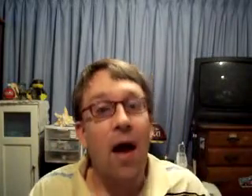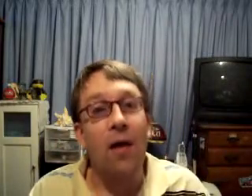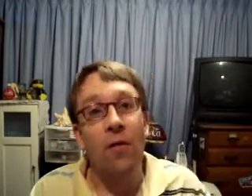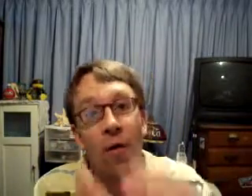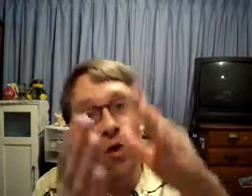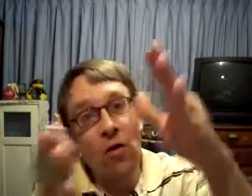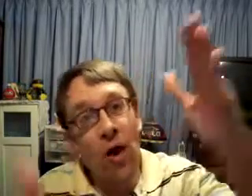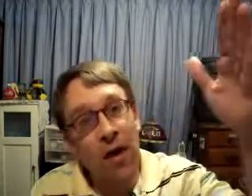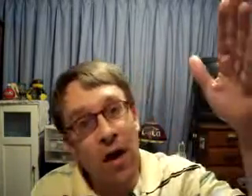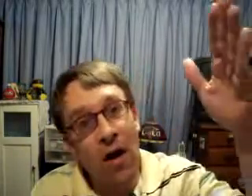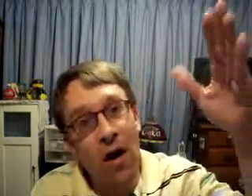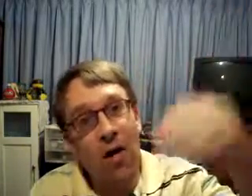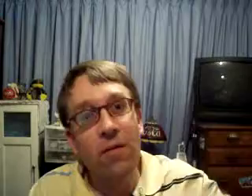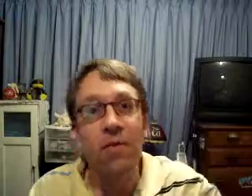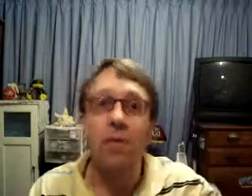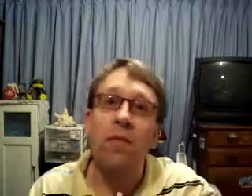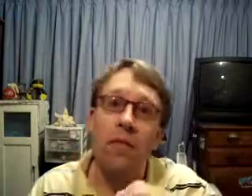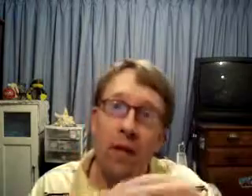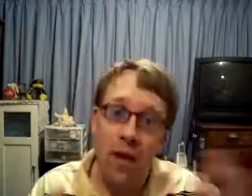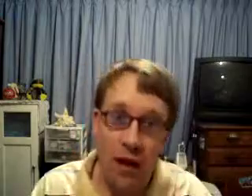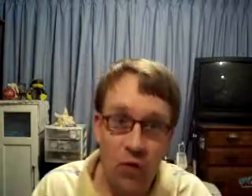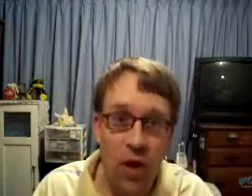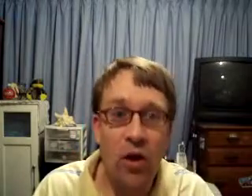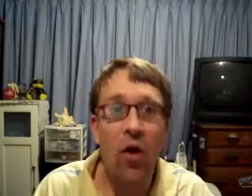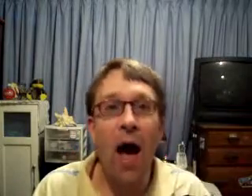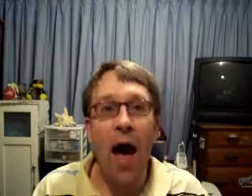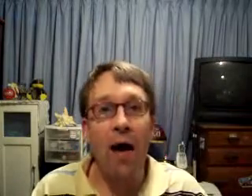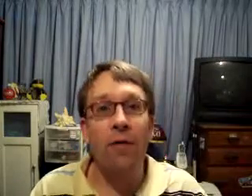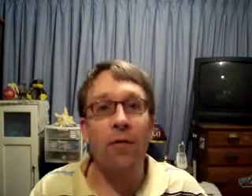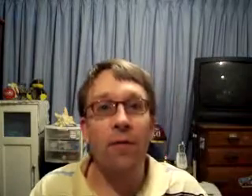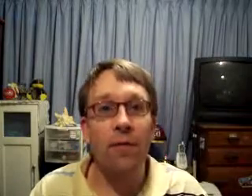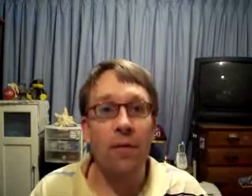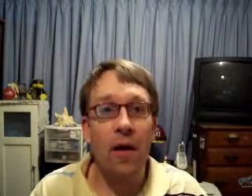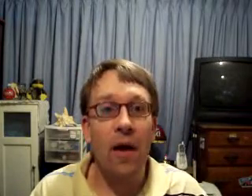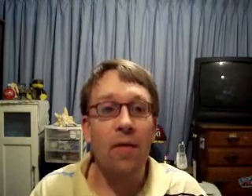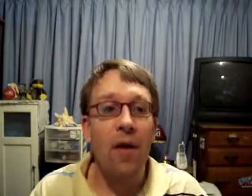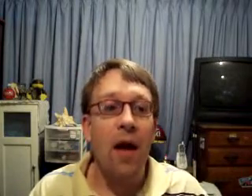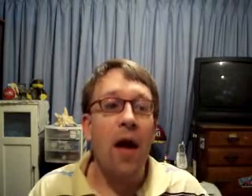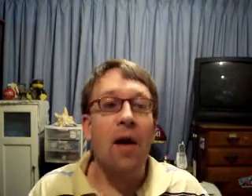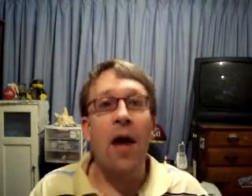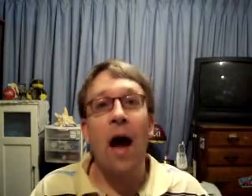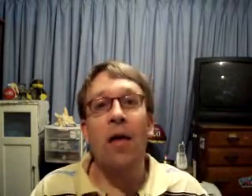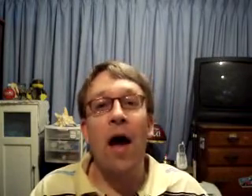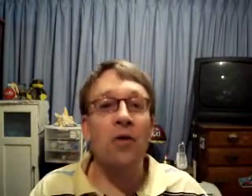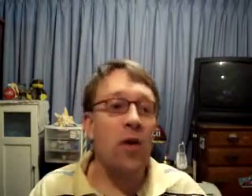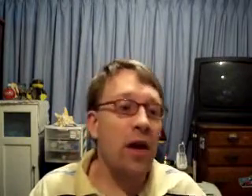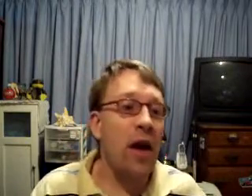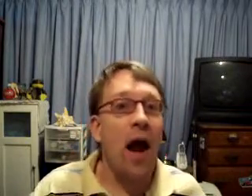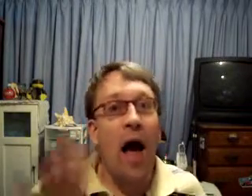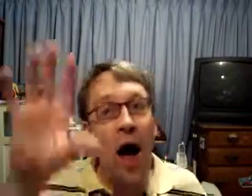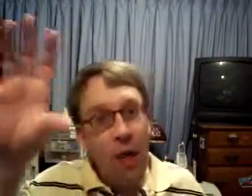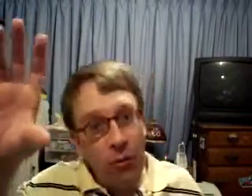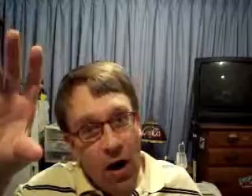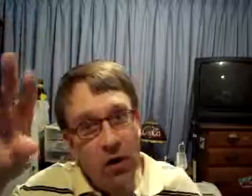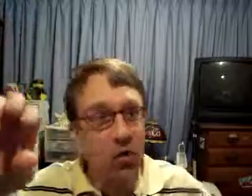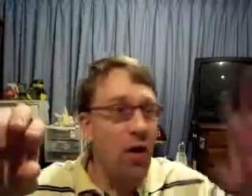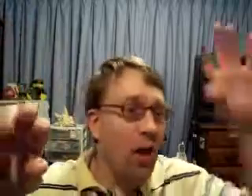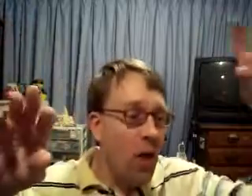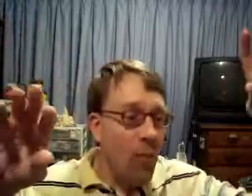The farther away they are, the less wind you'll have. Now, that's where you get high pressure and low